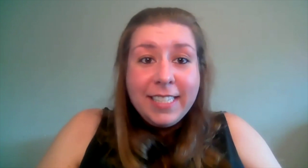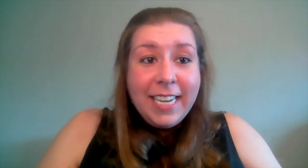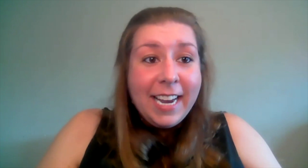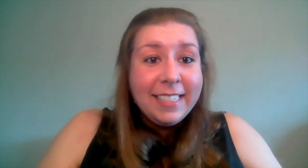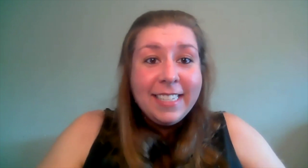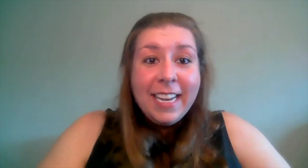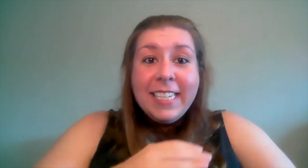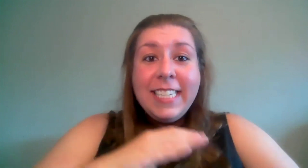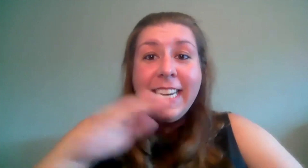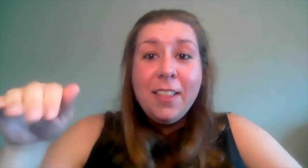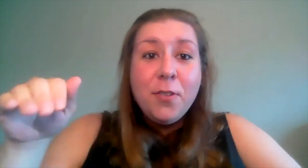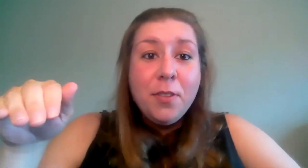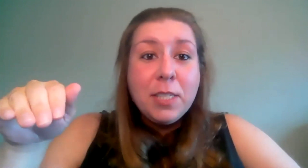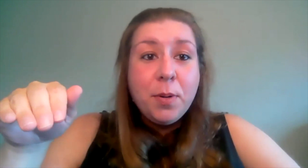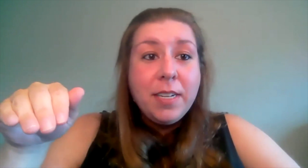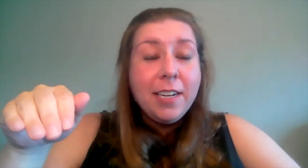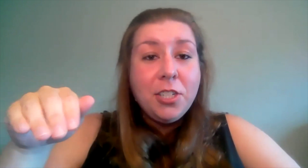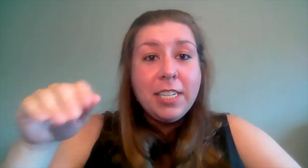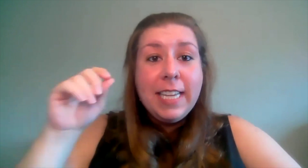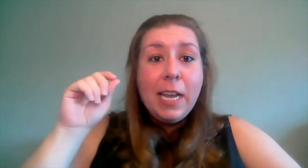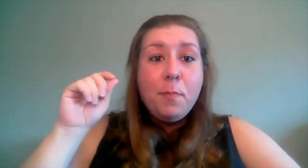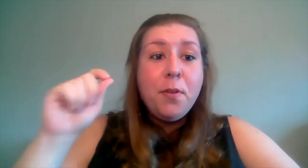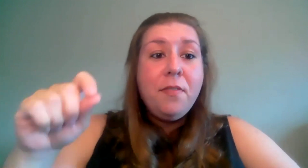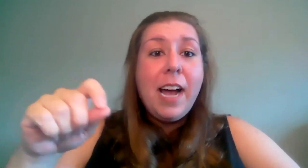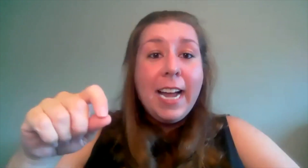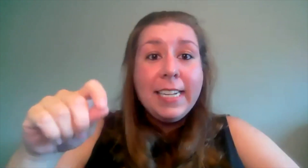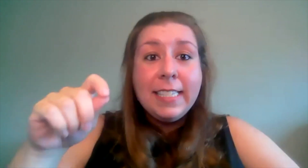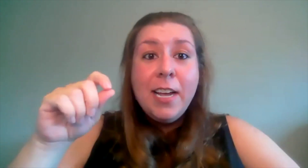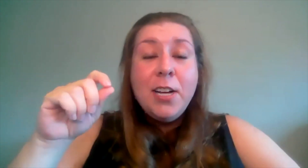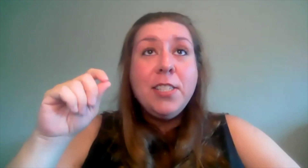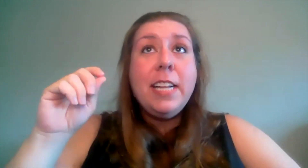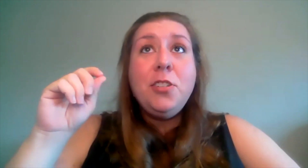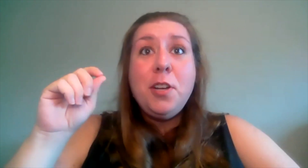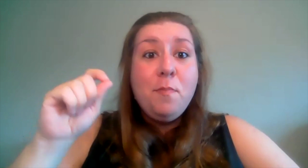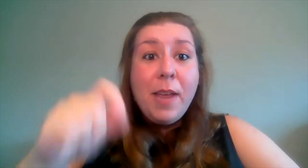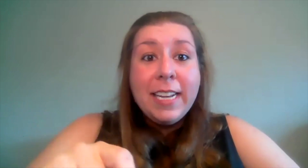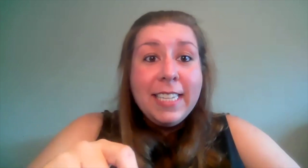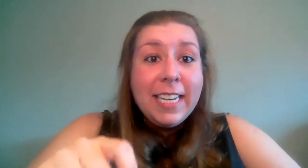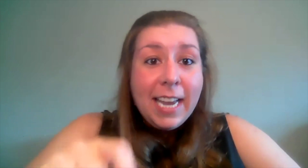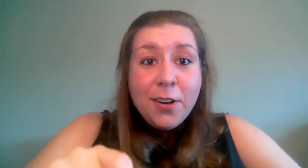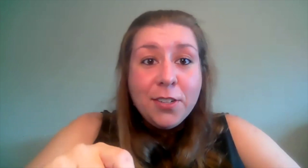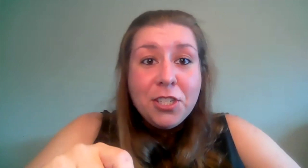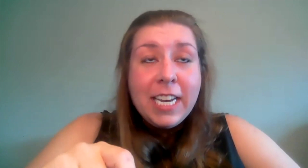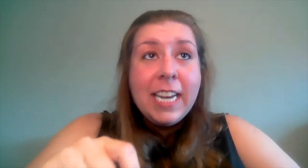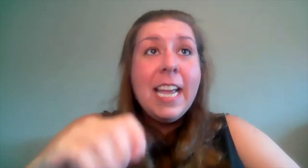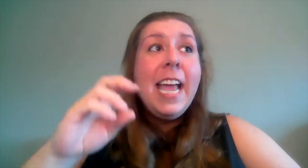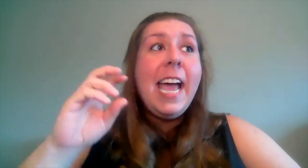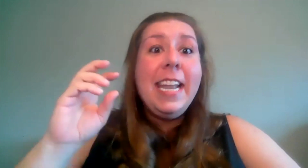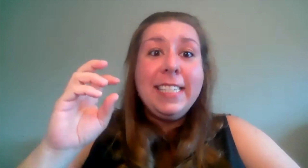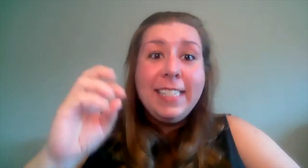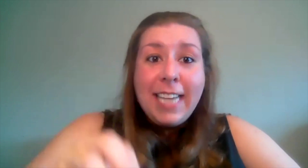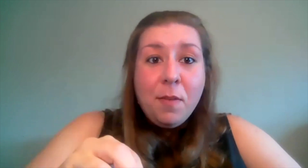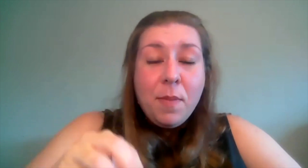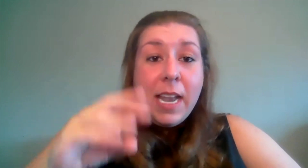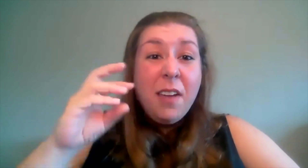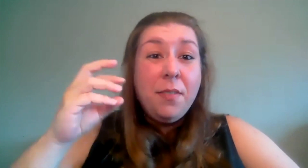stands to get through these productions and it provides such an amazing energy and excitement and